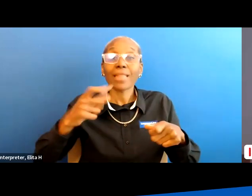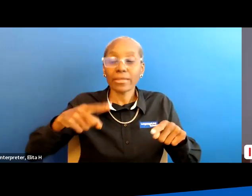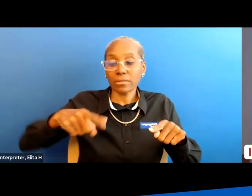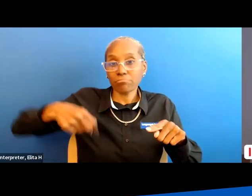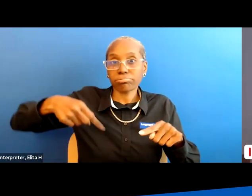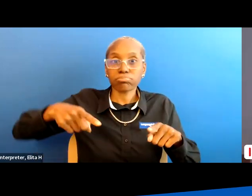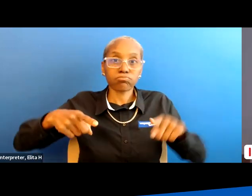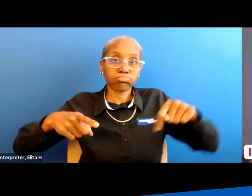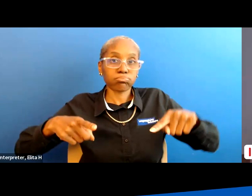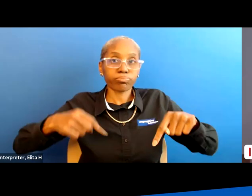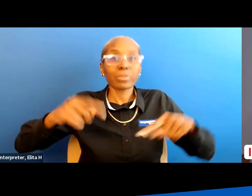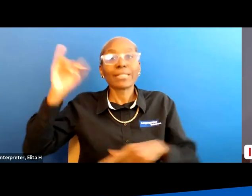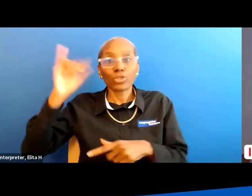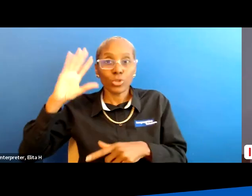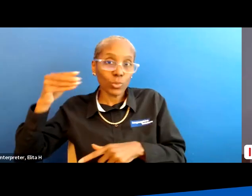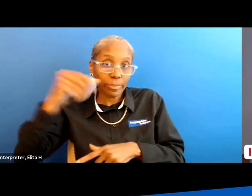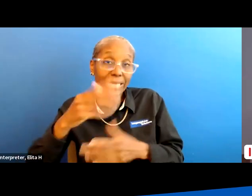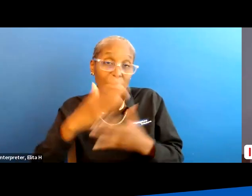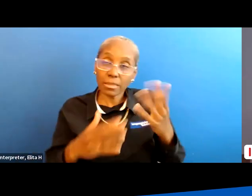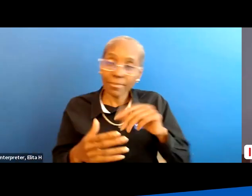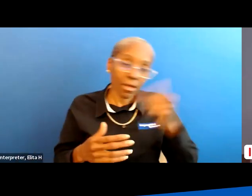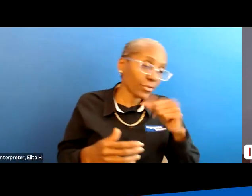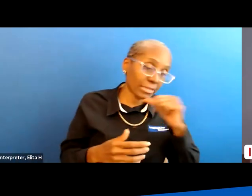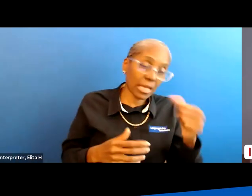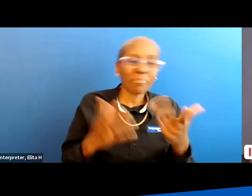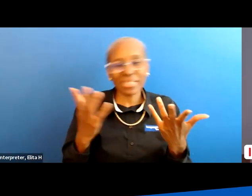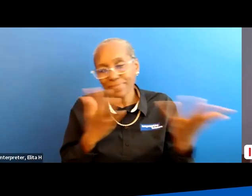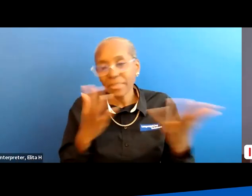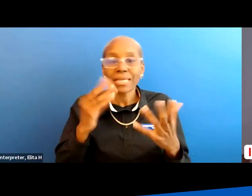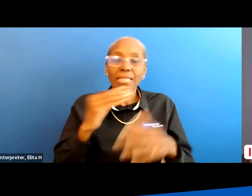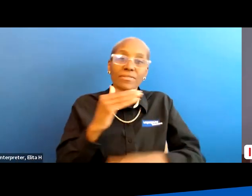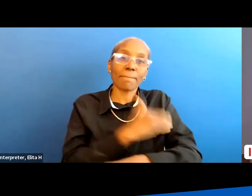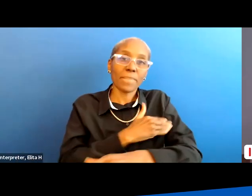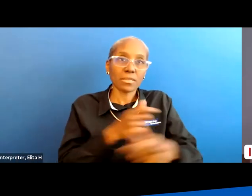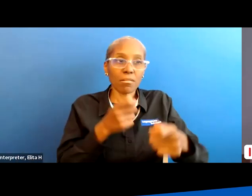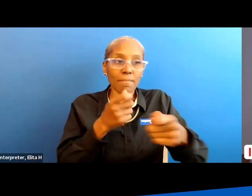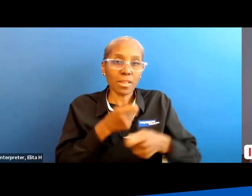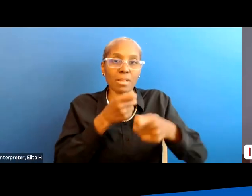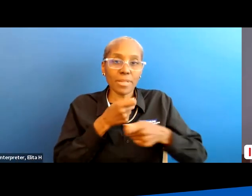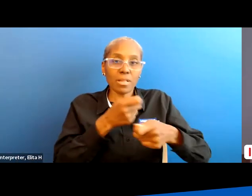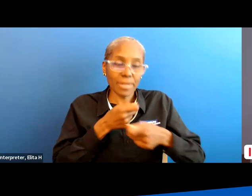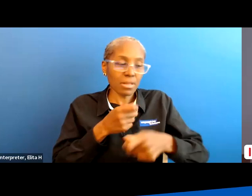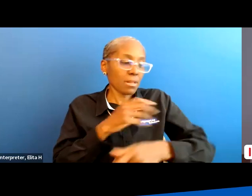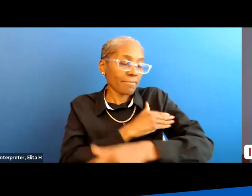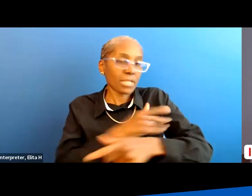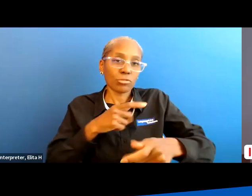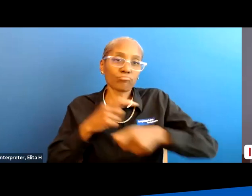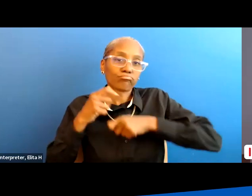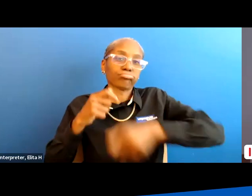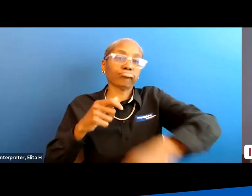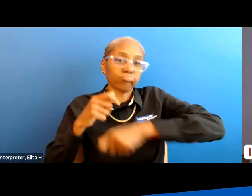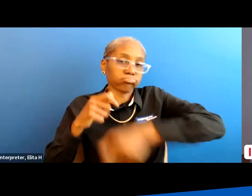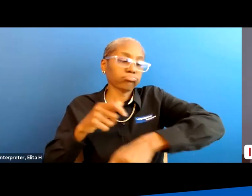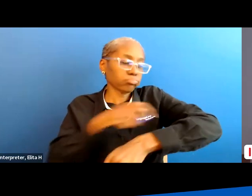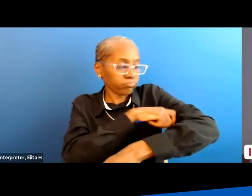now some insurance will pay for that some won't but that gives that muscular pull on the legs so that's that's pretty um